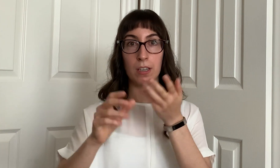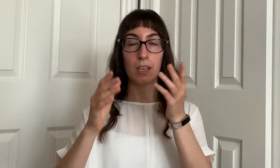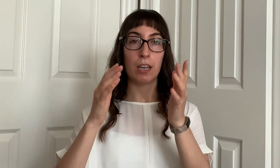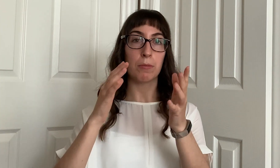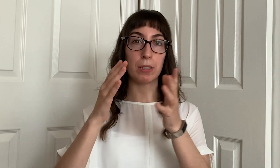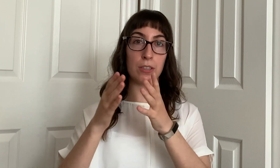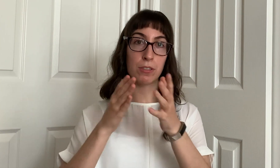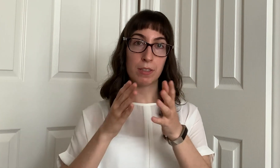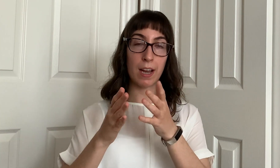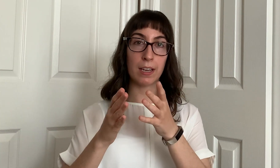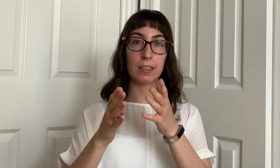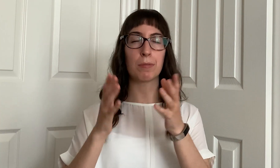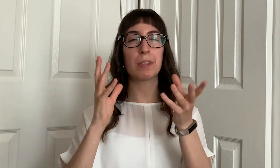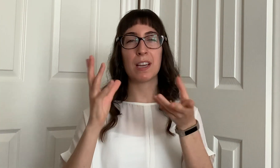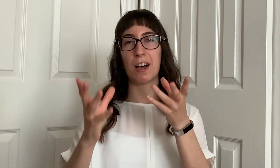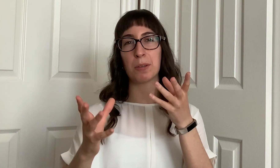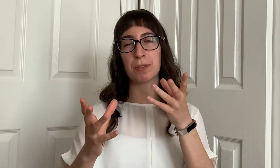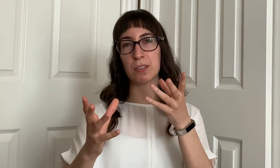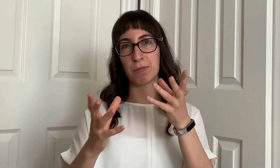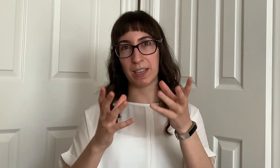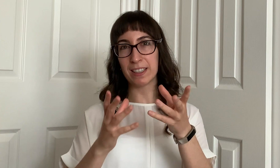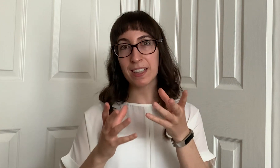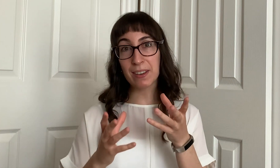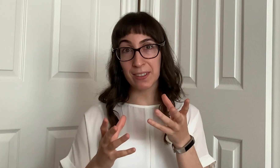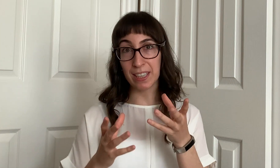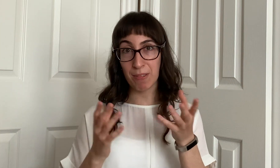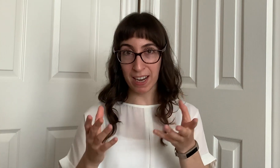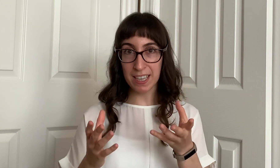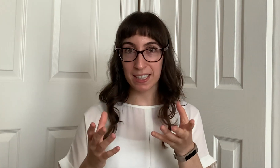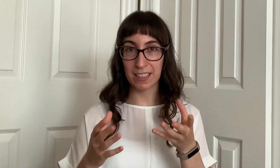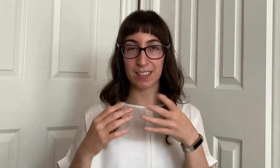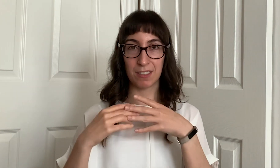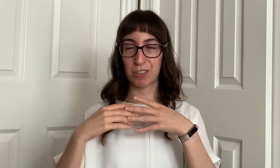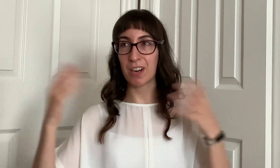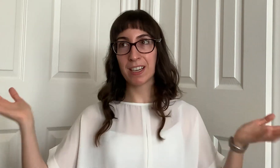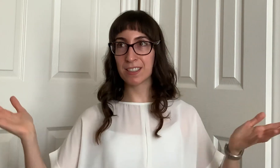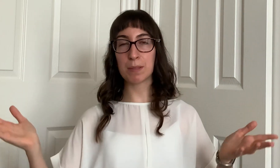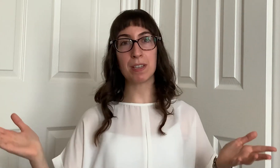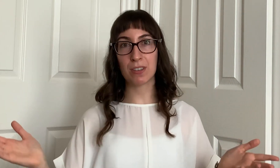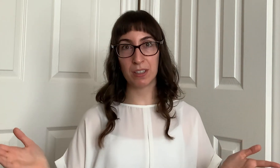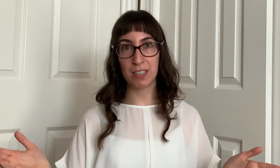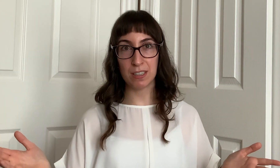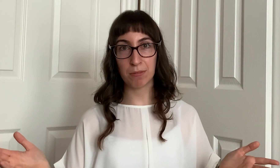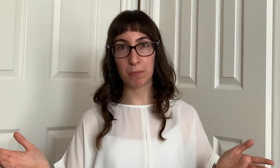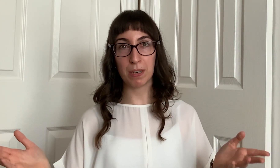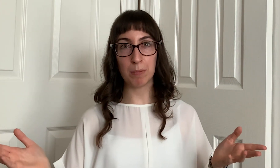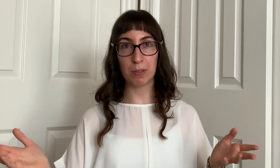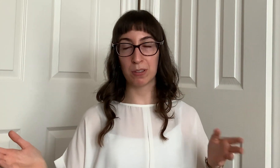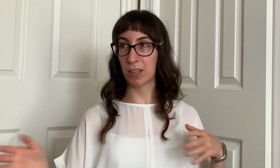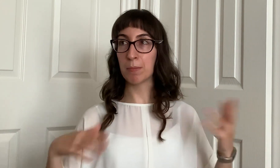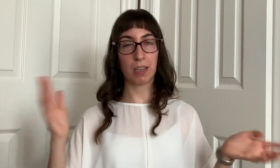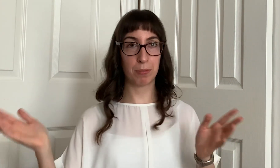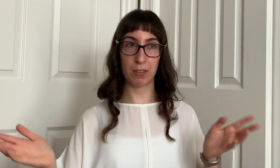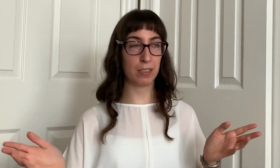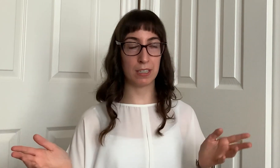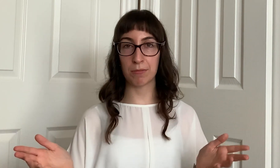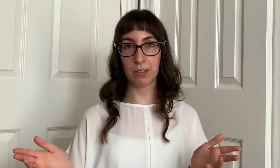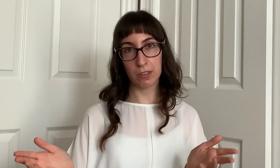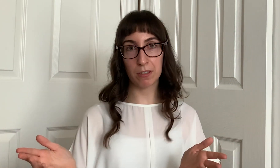and when you do that that really helps to find clarity right instead of trying to speak to all these different people coming up with all these different